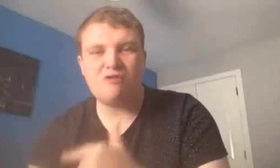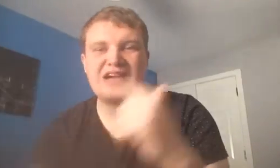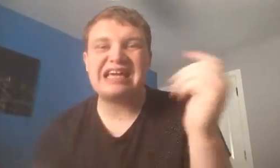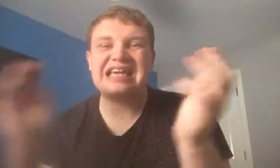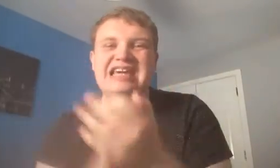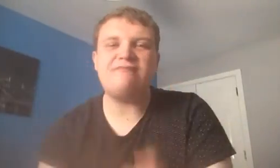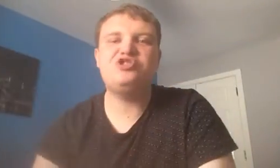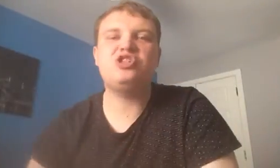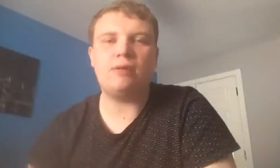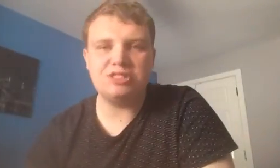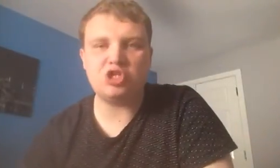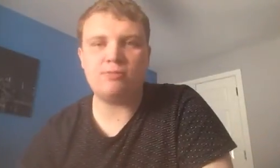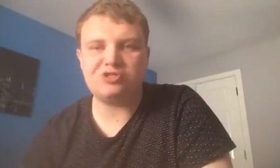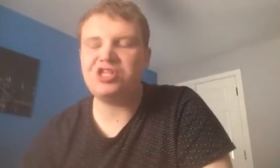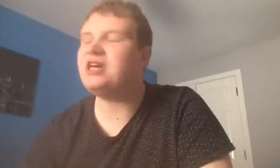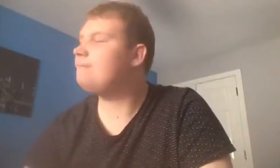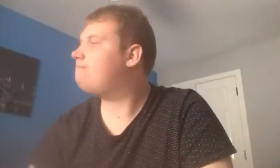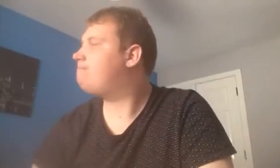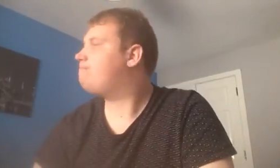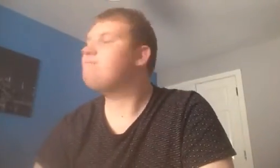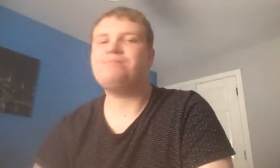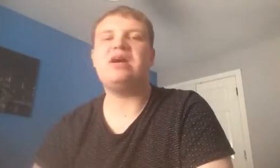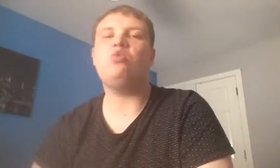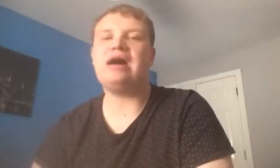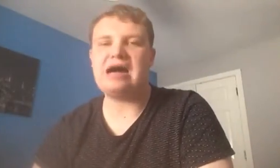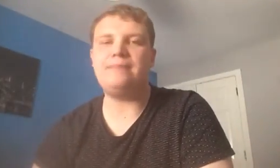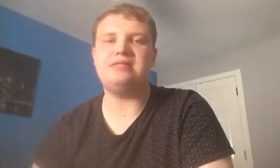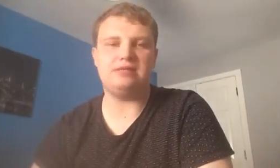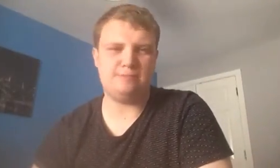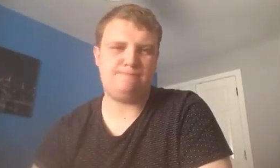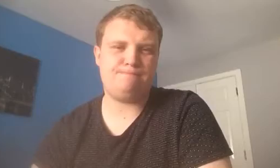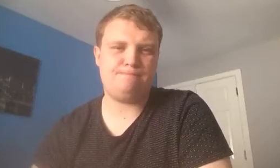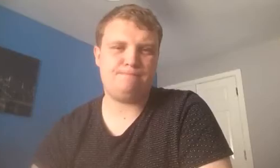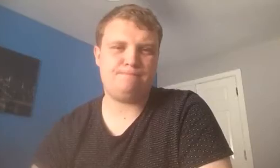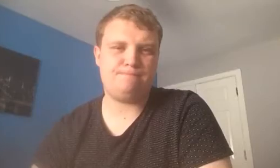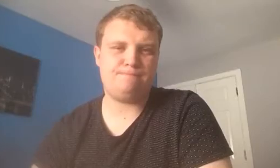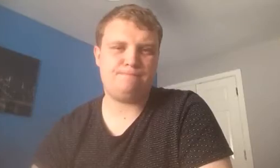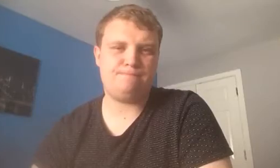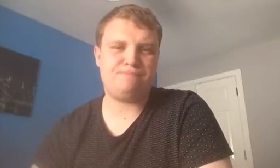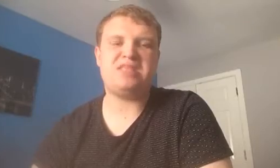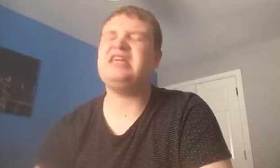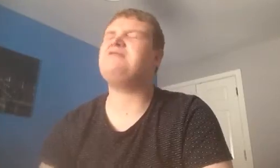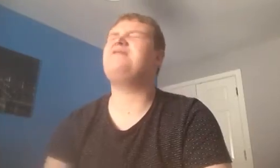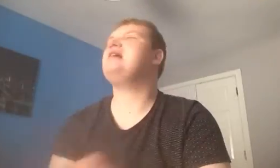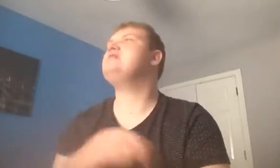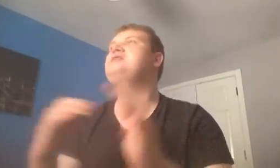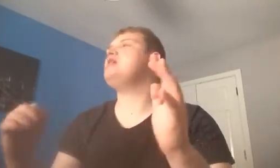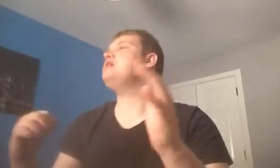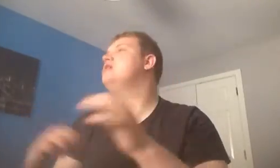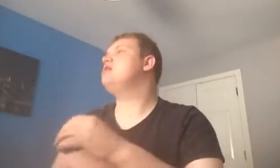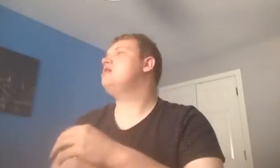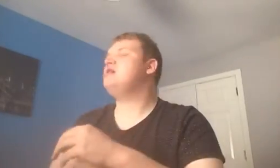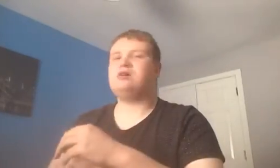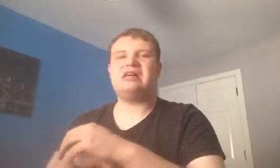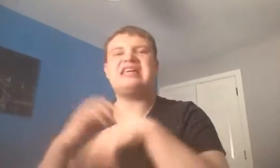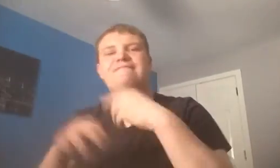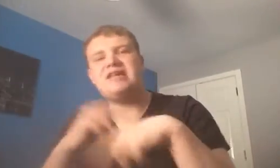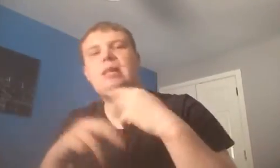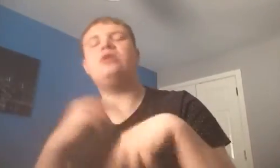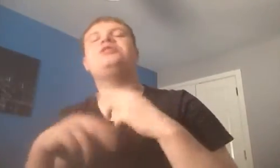off, give Cummings an opportunity. And, what happened? He had fans saying, give Morelos